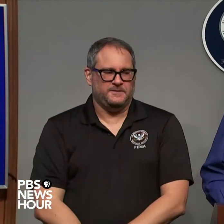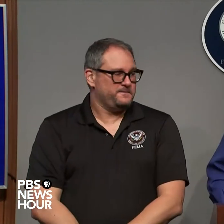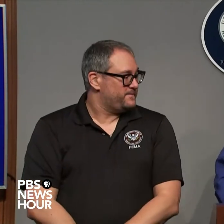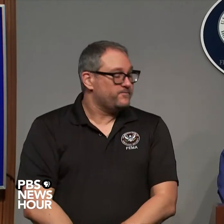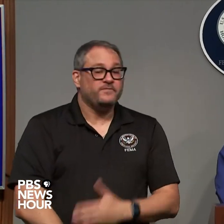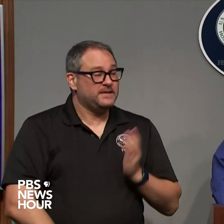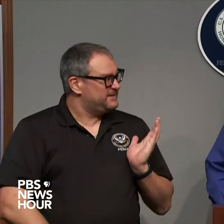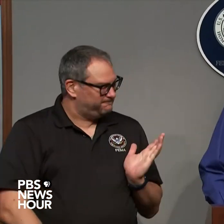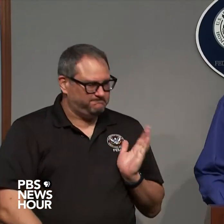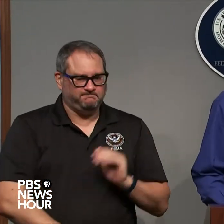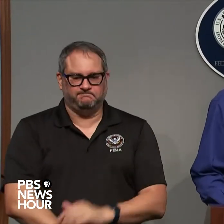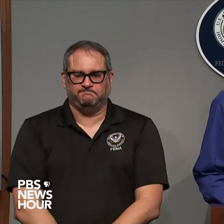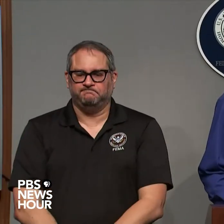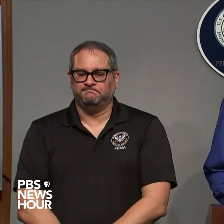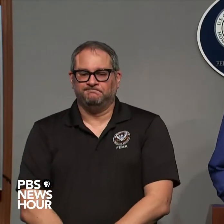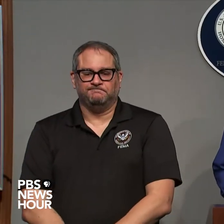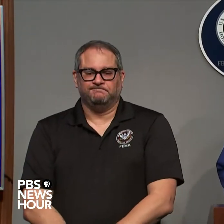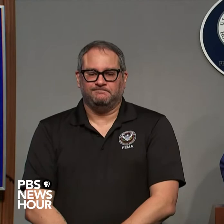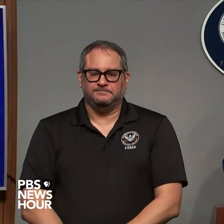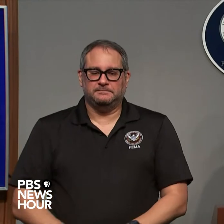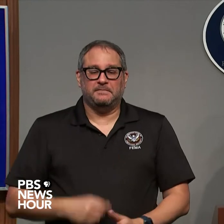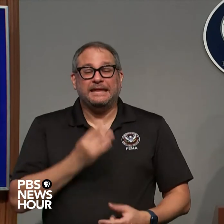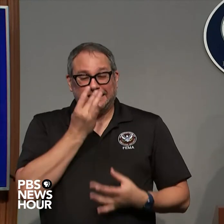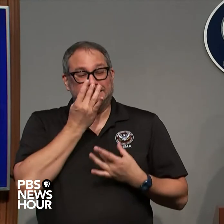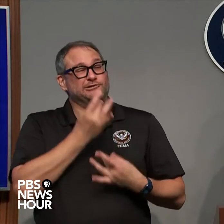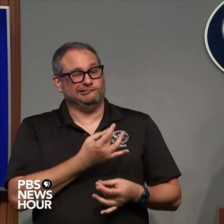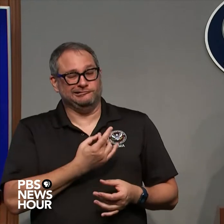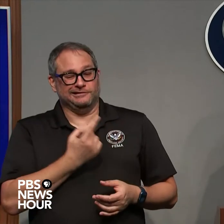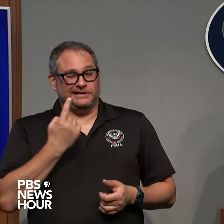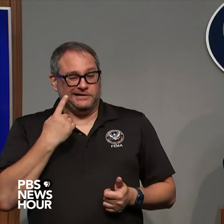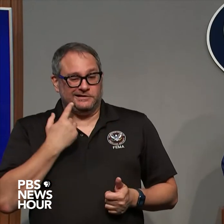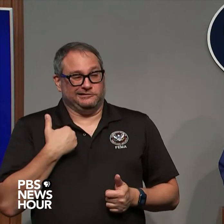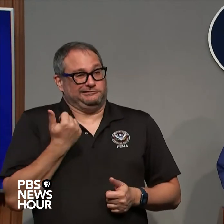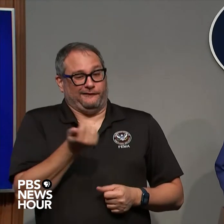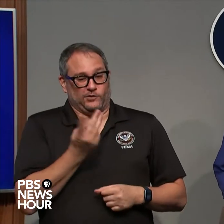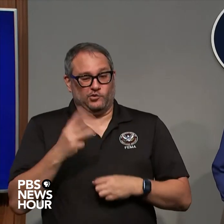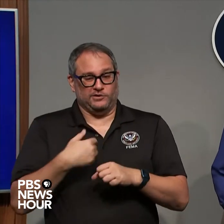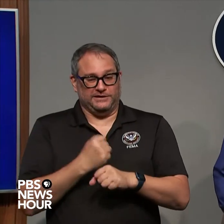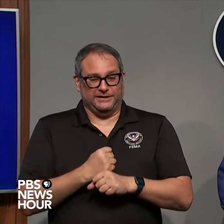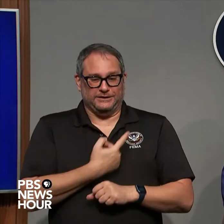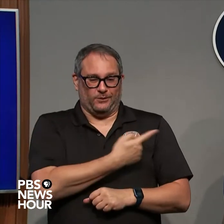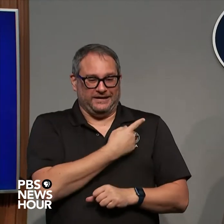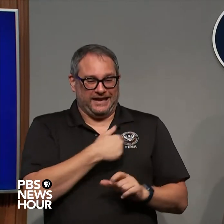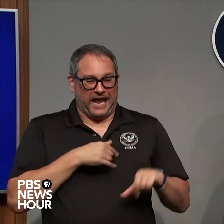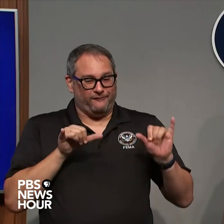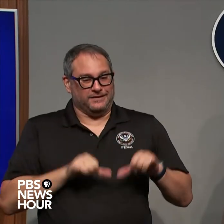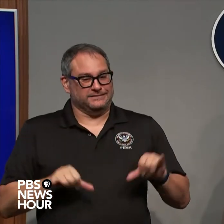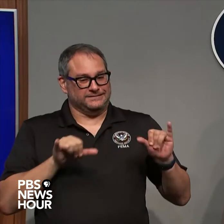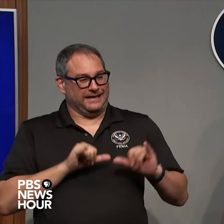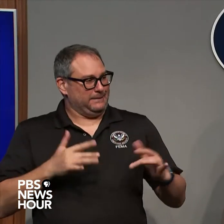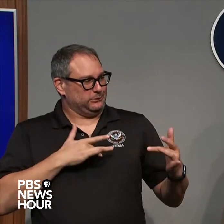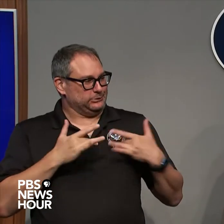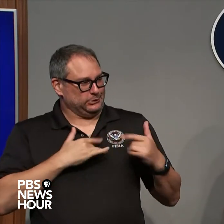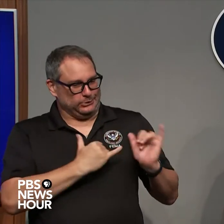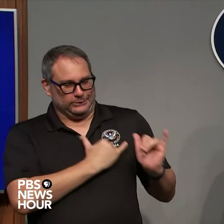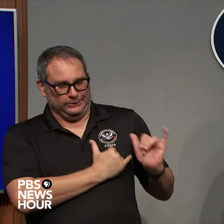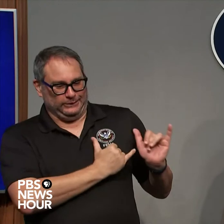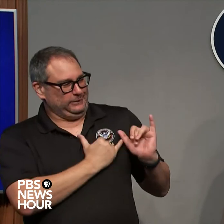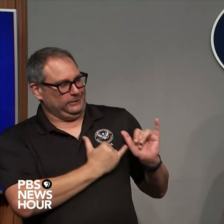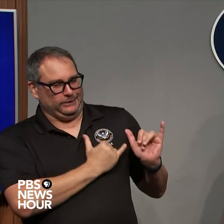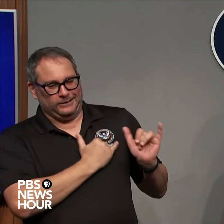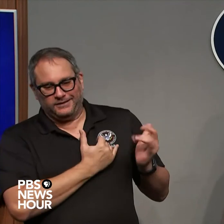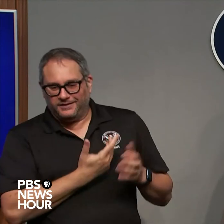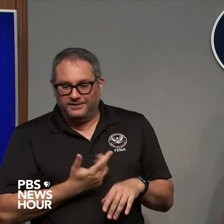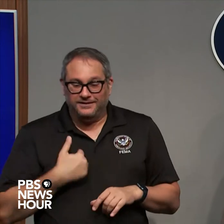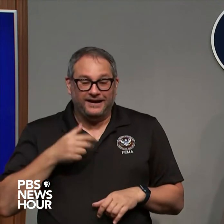so it's it's interesting when you do this enough years that we have the similar with the same concerns it really is it's interesting when I listen to you Ministry of